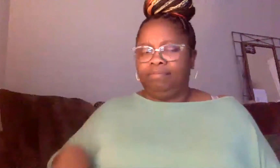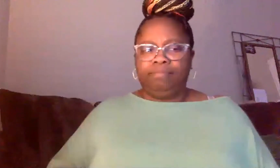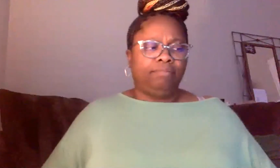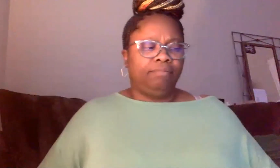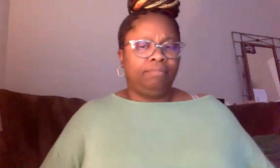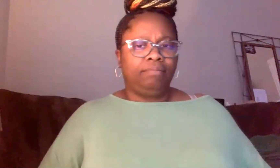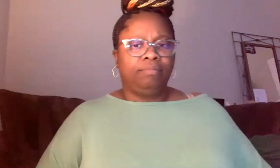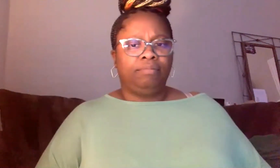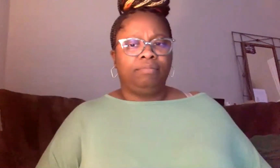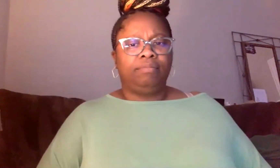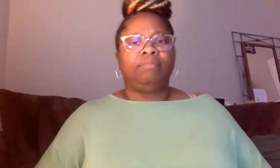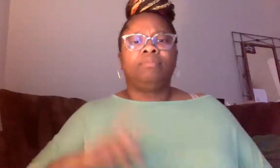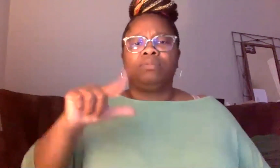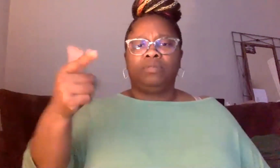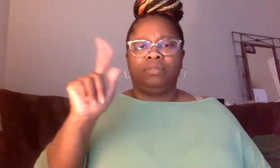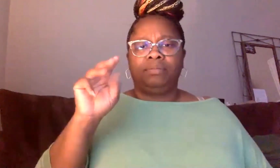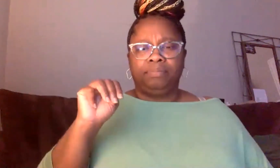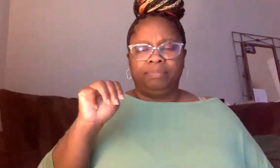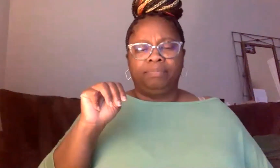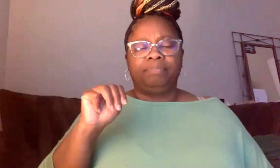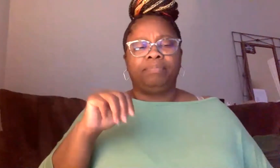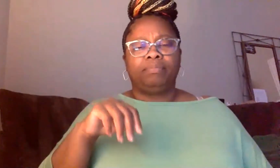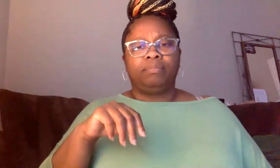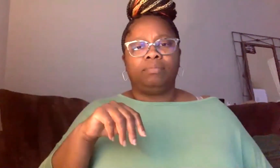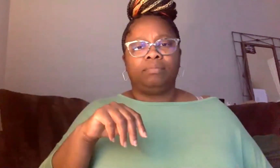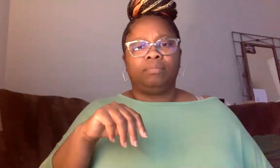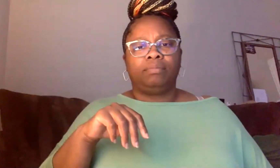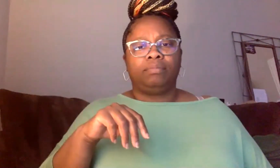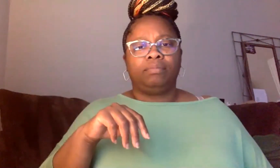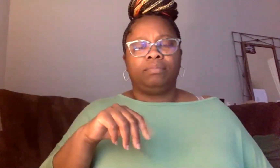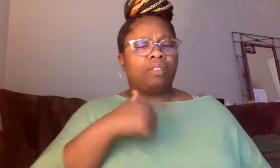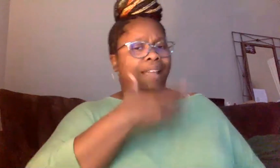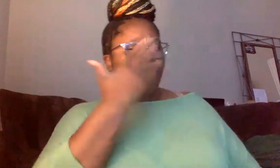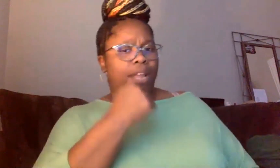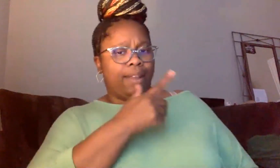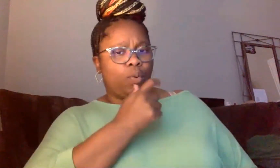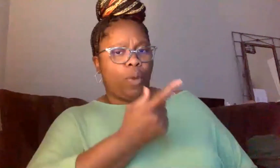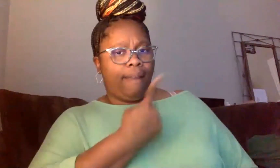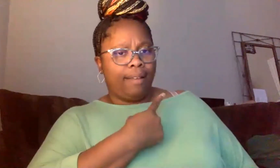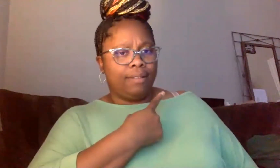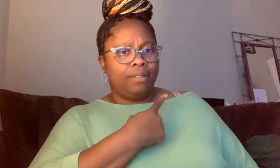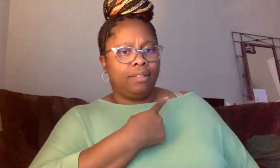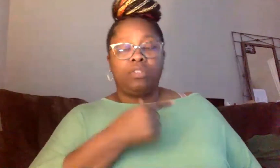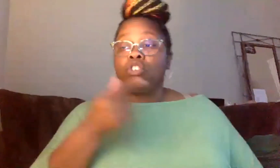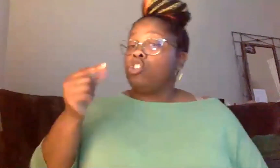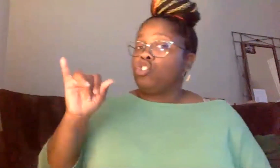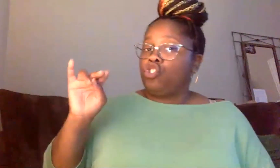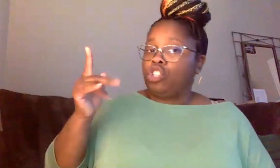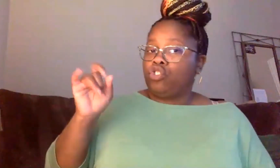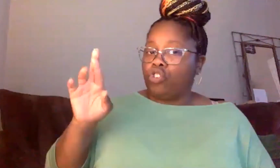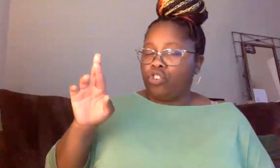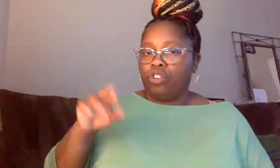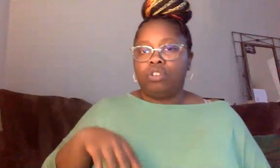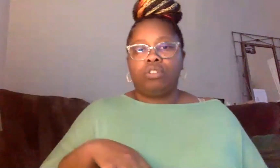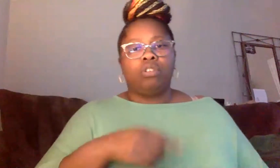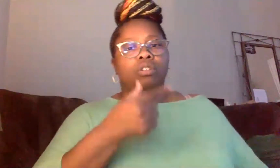Yeah. Go ahead, Cameron. Yeah. Um, I'm sorry. I don't, I forgot the name of who asked the question. Her name is Ginger. Her name is Ginger.